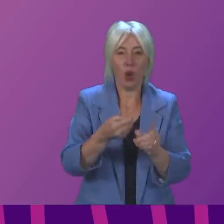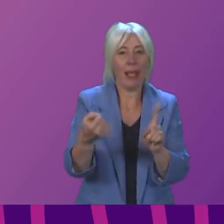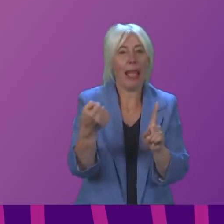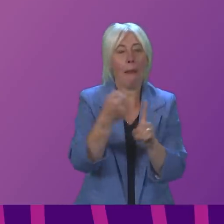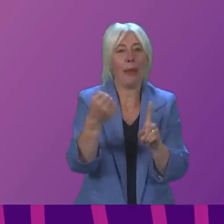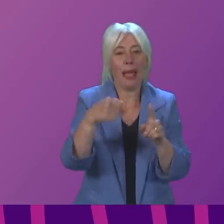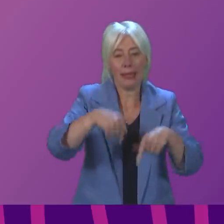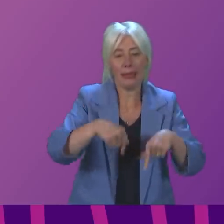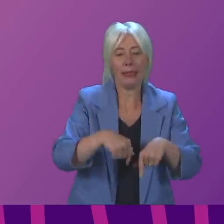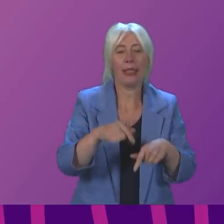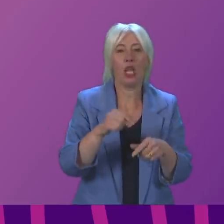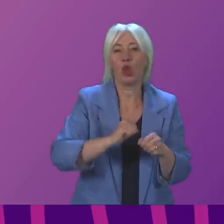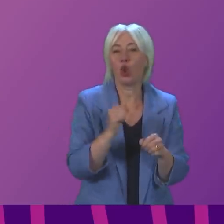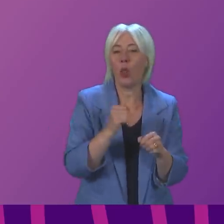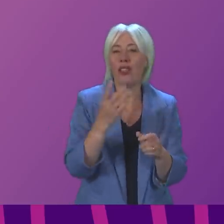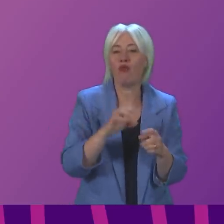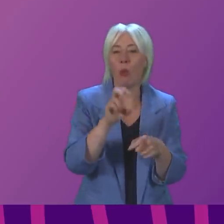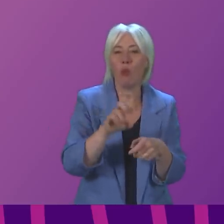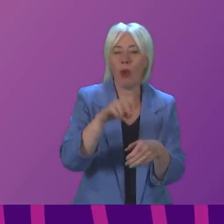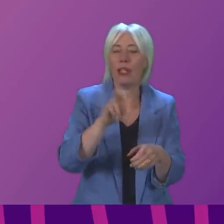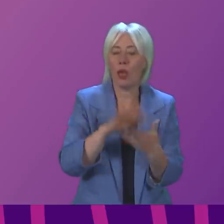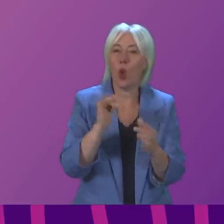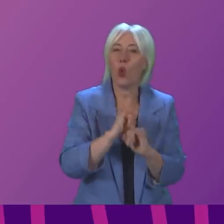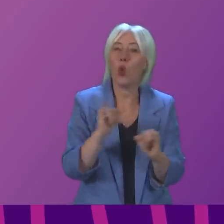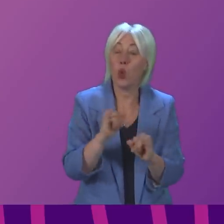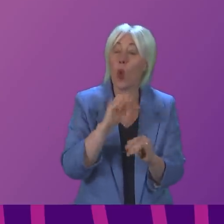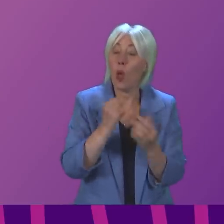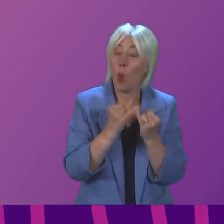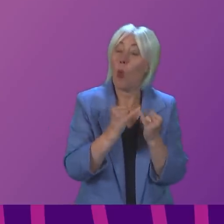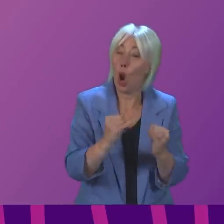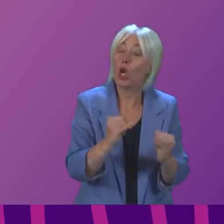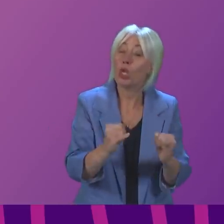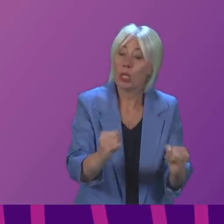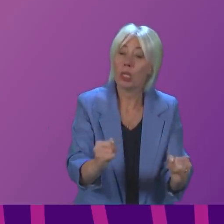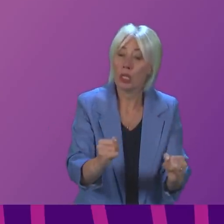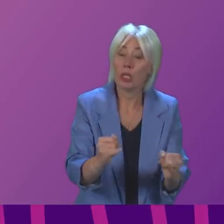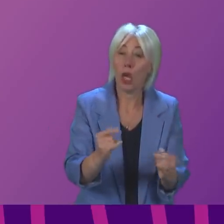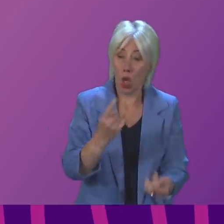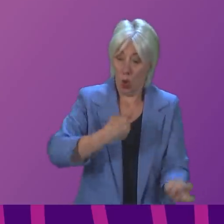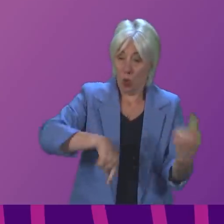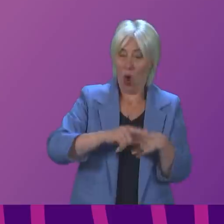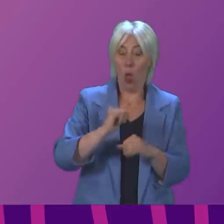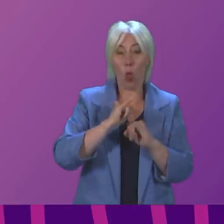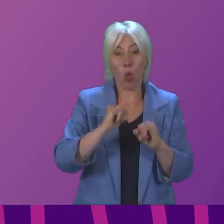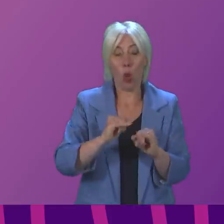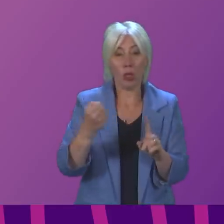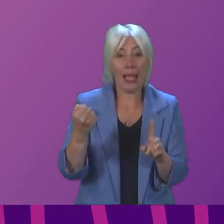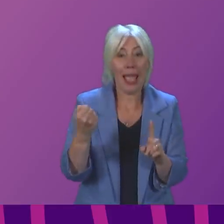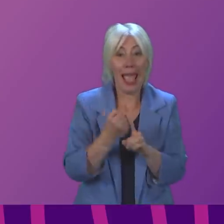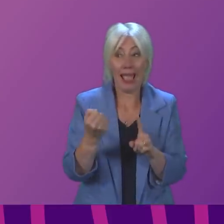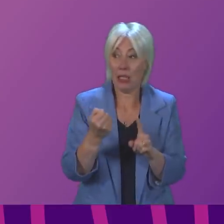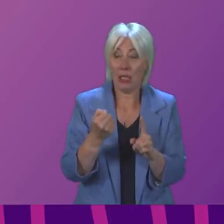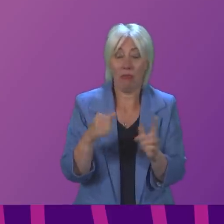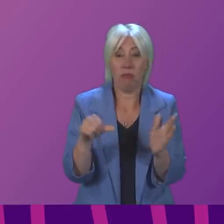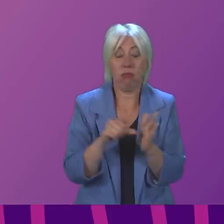Brexit in Scotland is severe and is likely to become more severe, and actually we one of the worst hit parts of the UK.